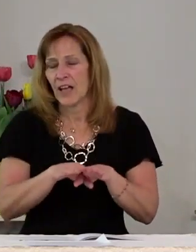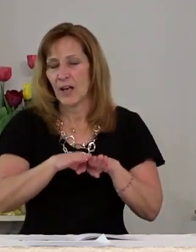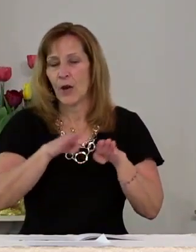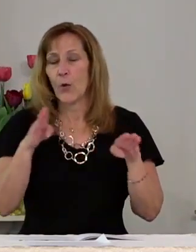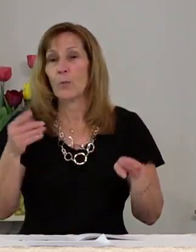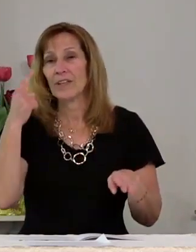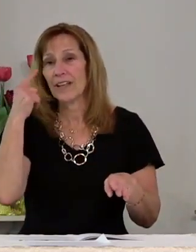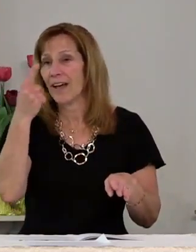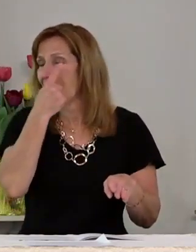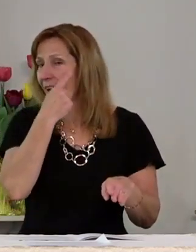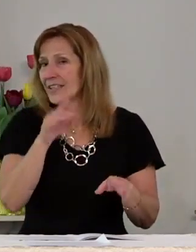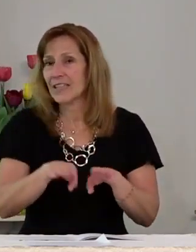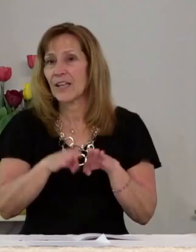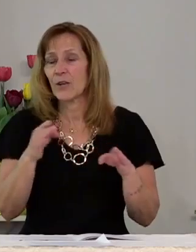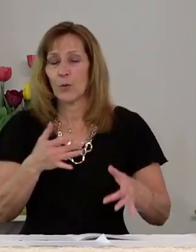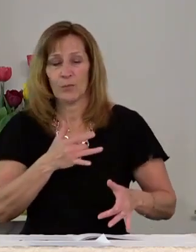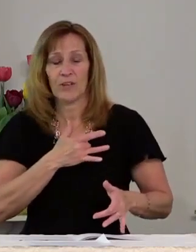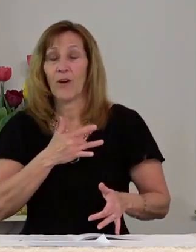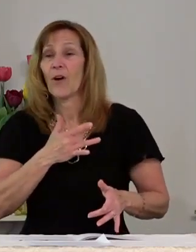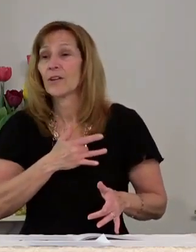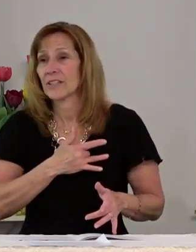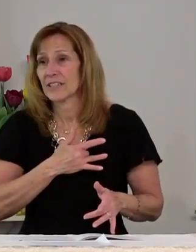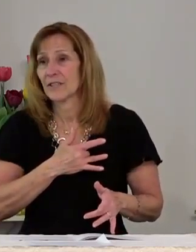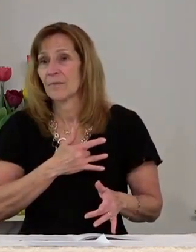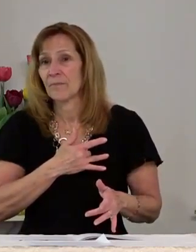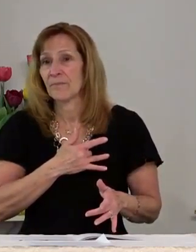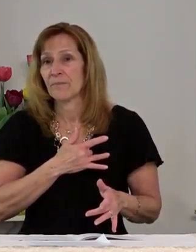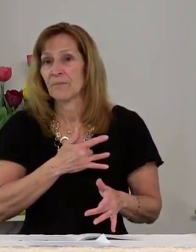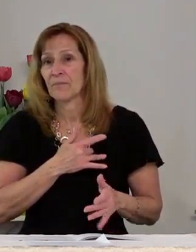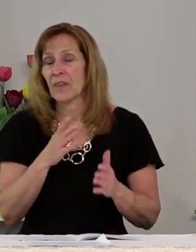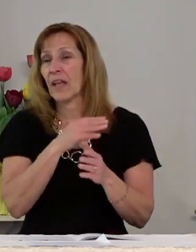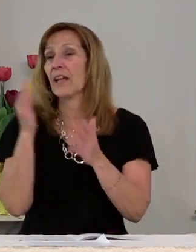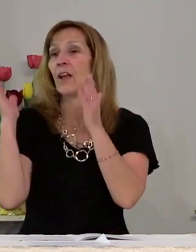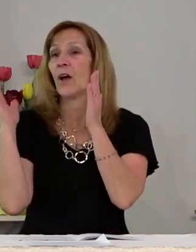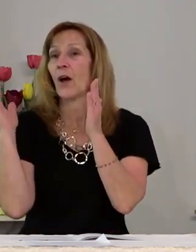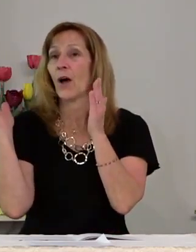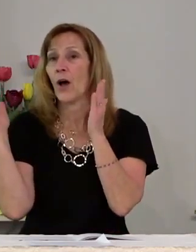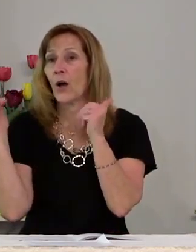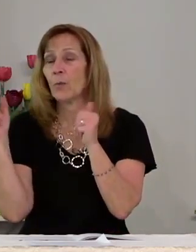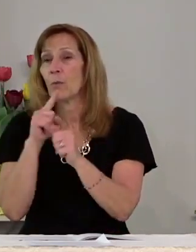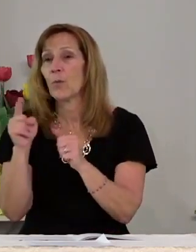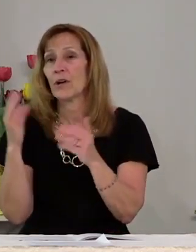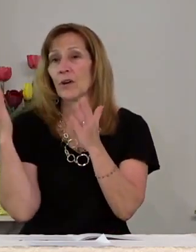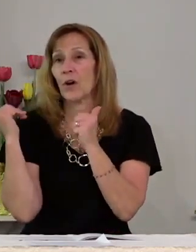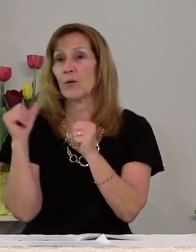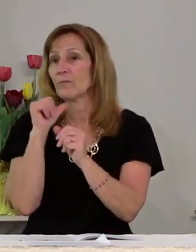eyes and opened hearts and hope where there was none